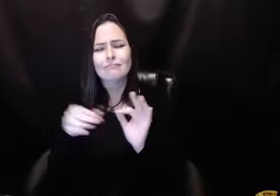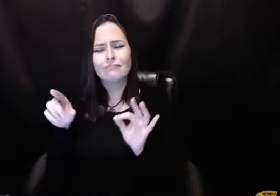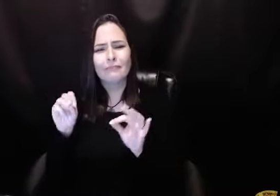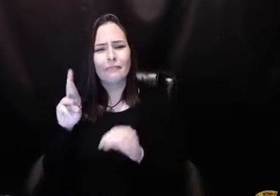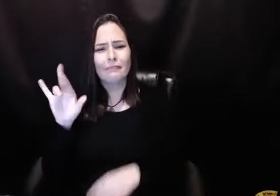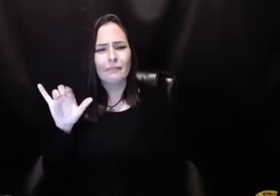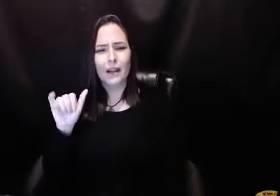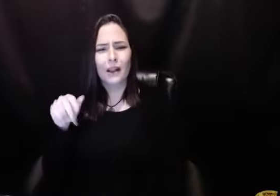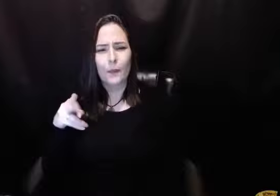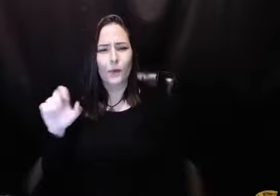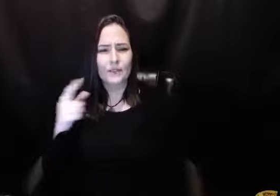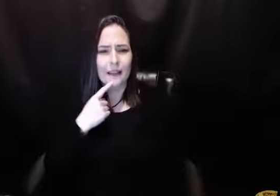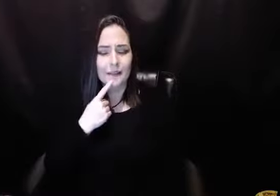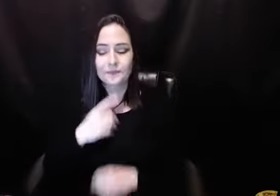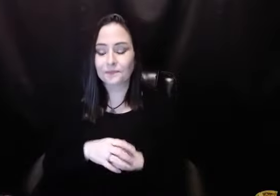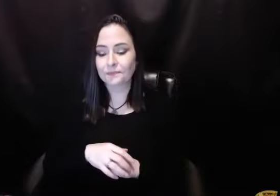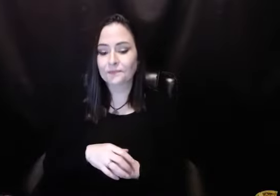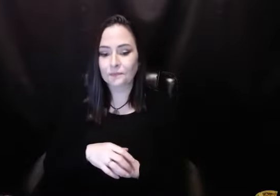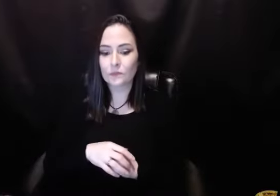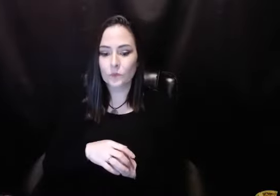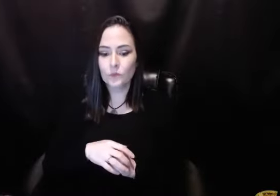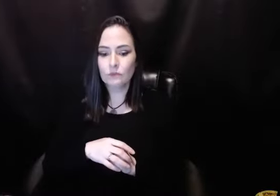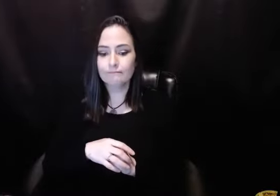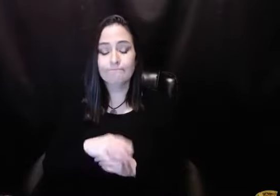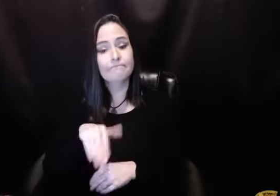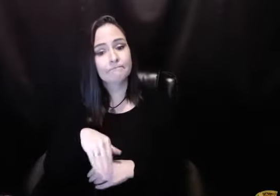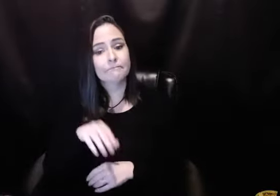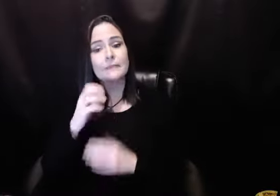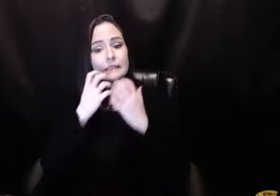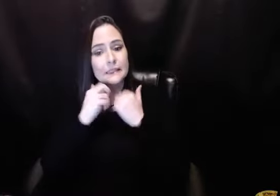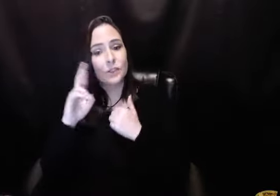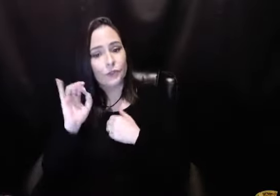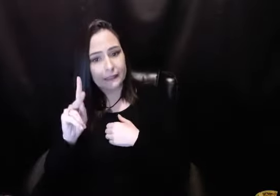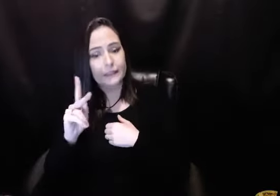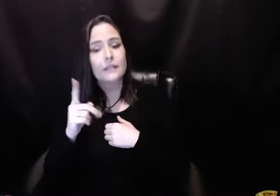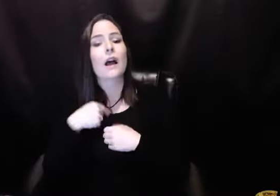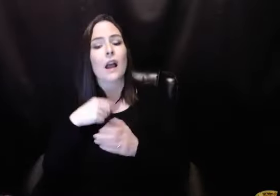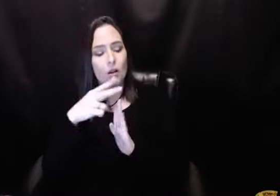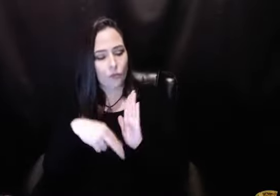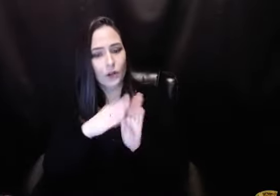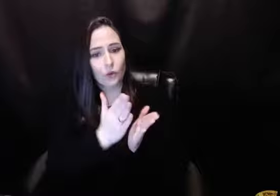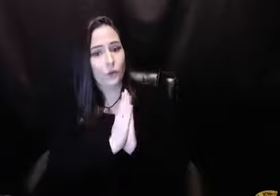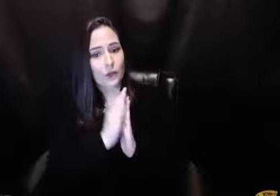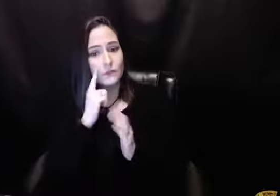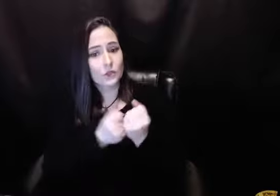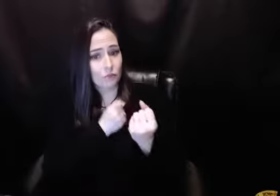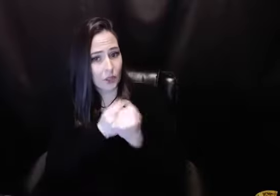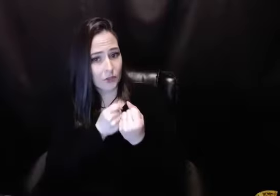But listen to some of the beautiful things my sponsor said to me about my request for sponsorship. Dear Rick,